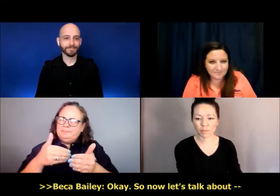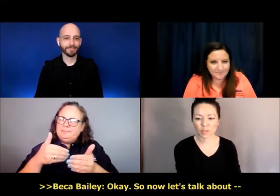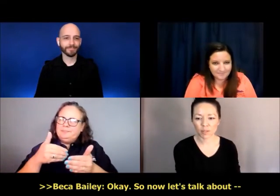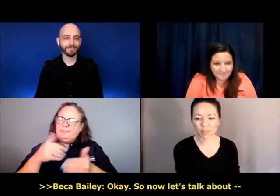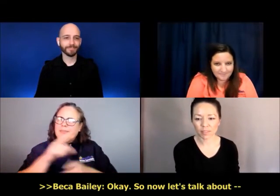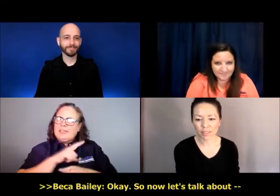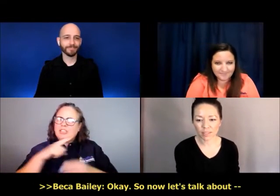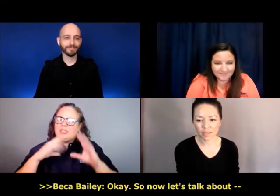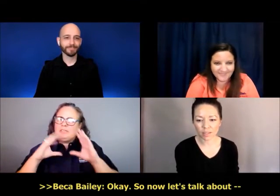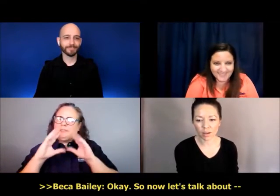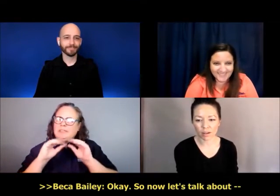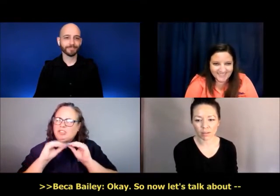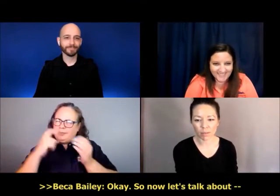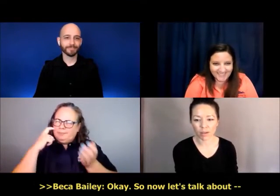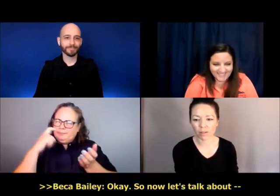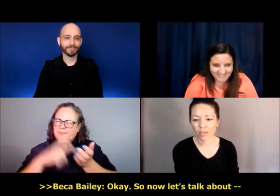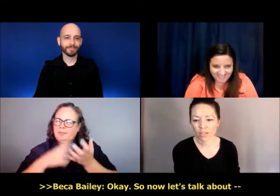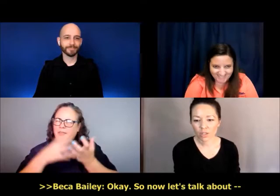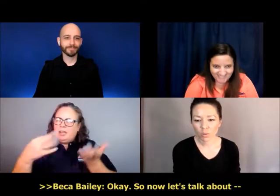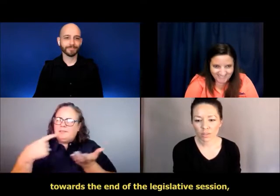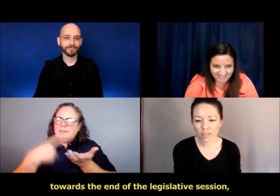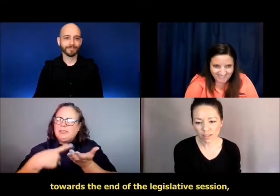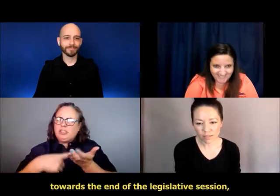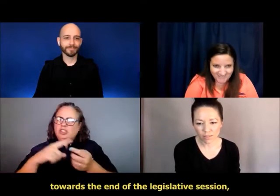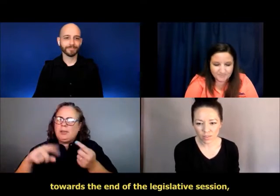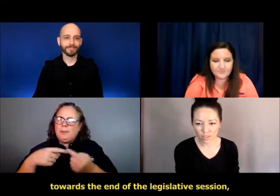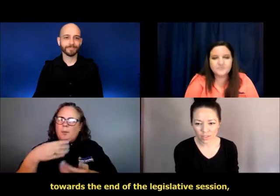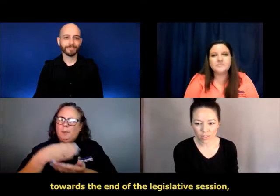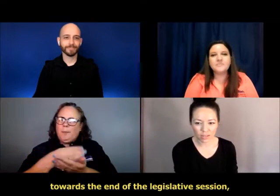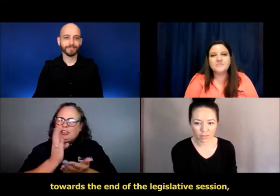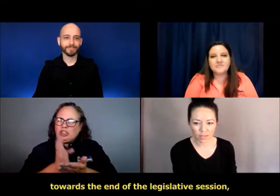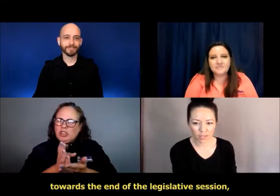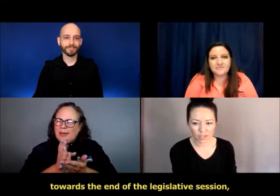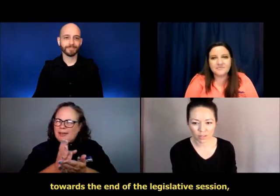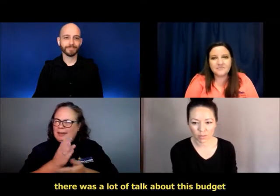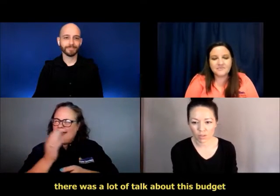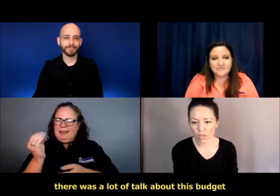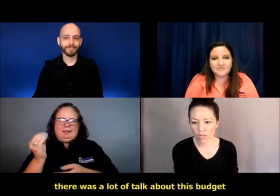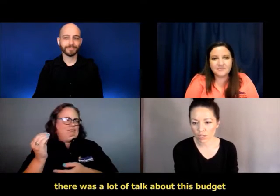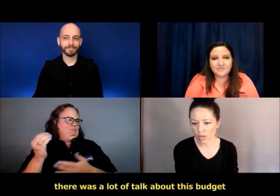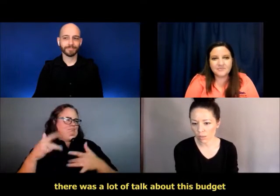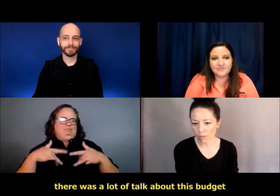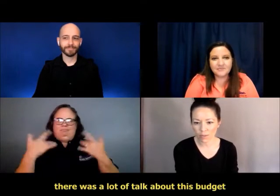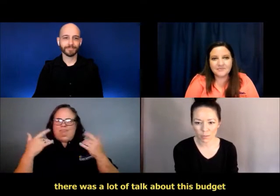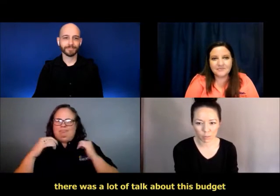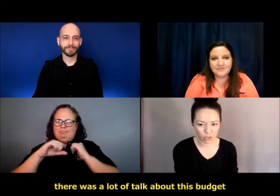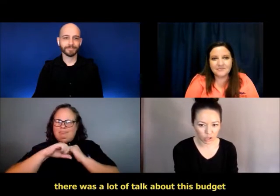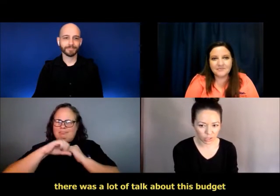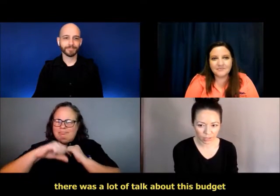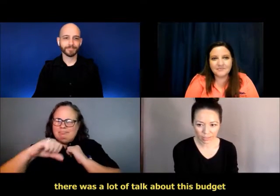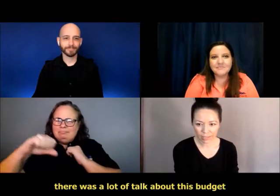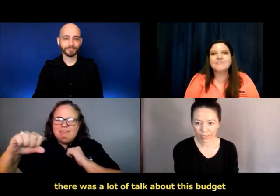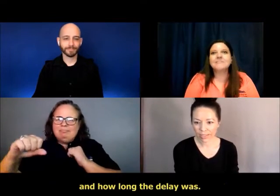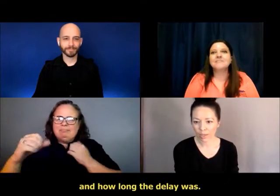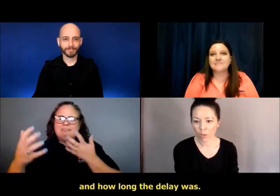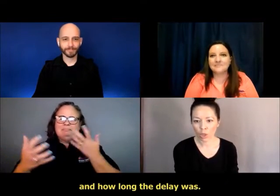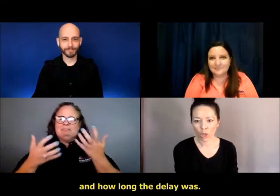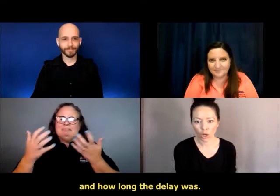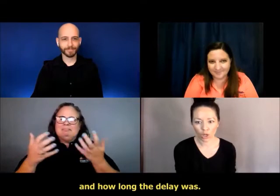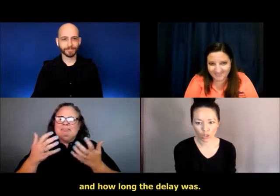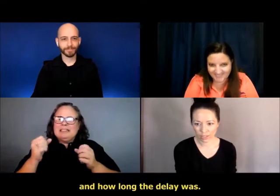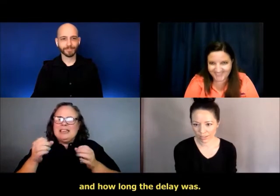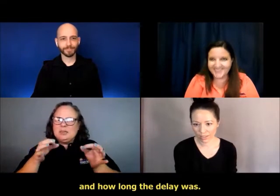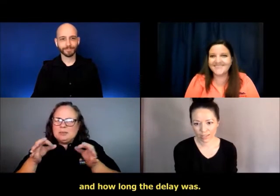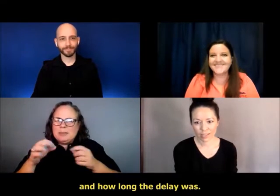Okay, so now let's talk about, towards the end of the legislative session, there was a lot of talk about this budget and how